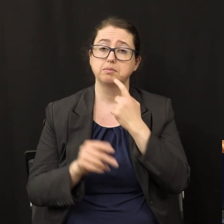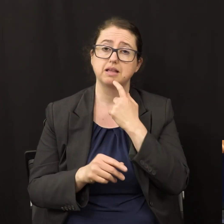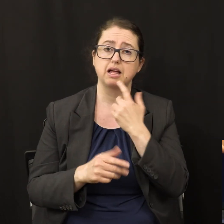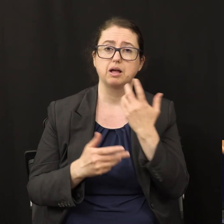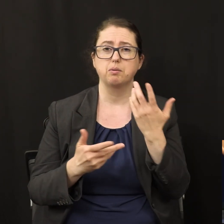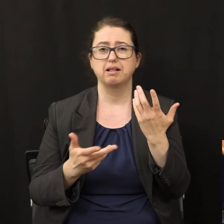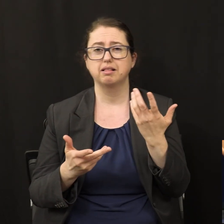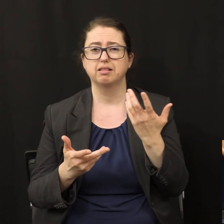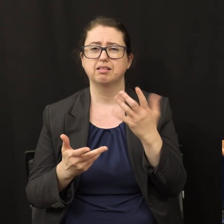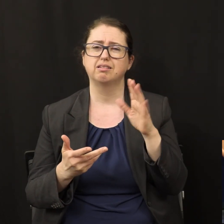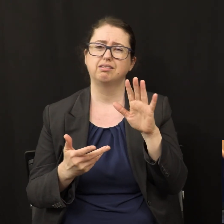pastor Bloor